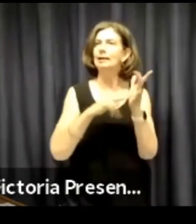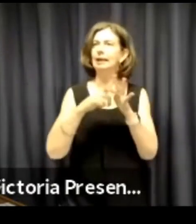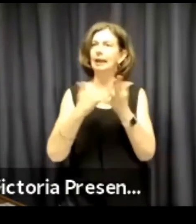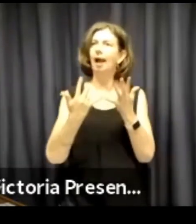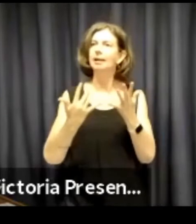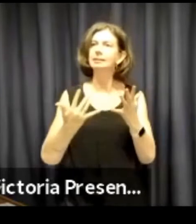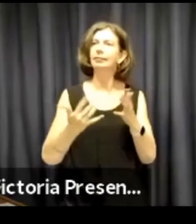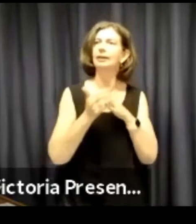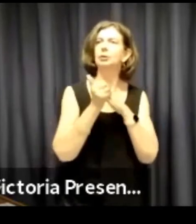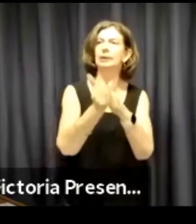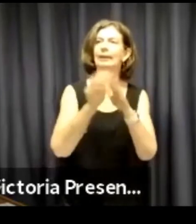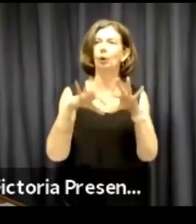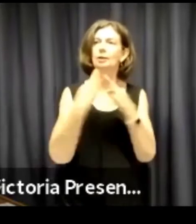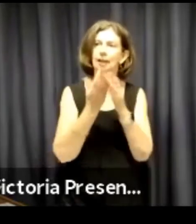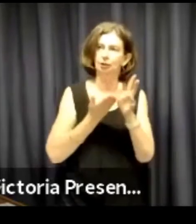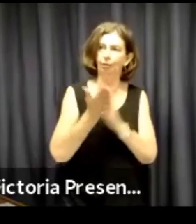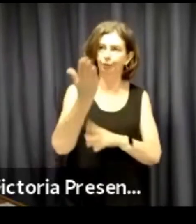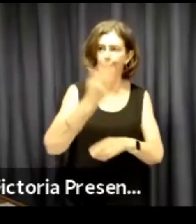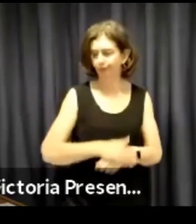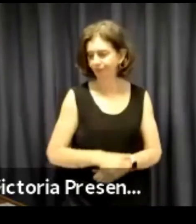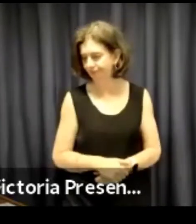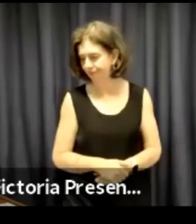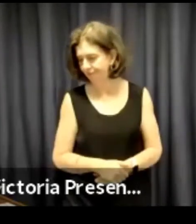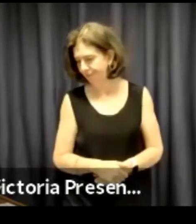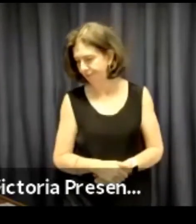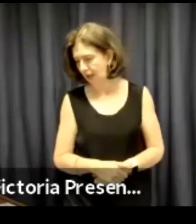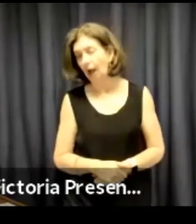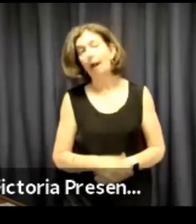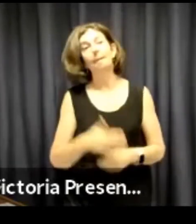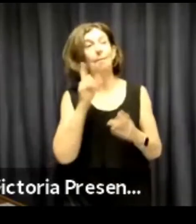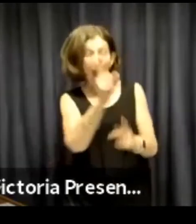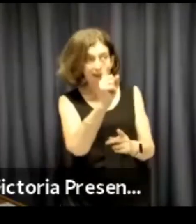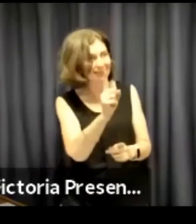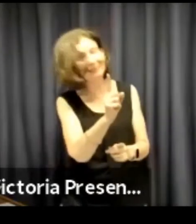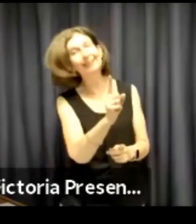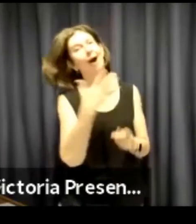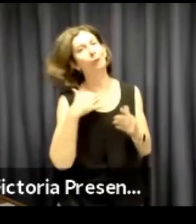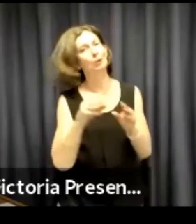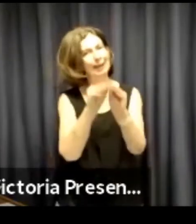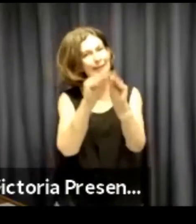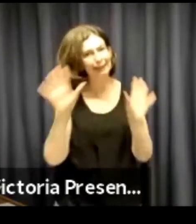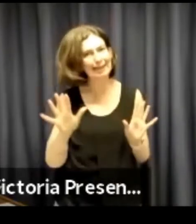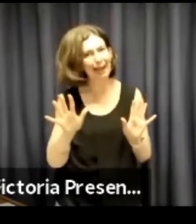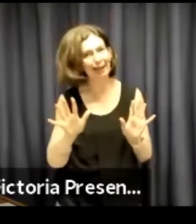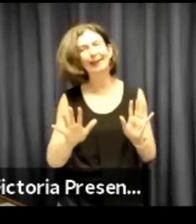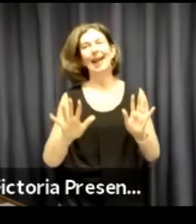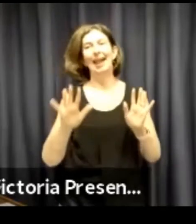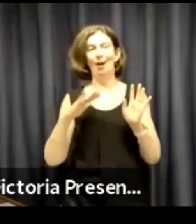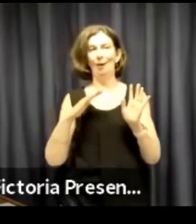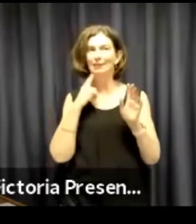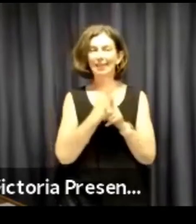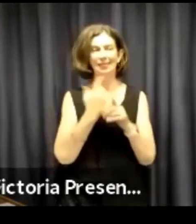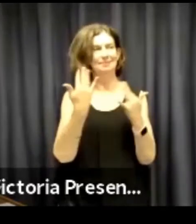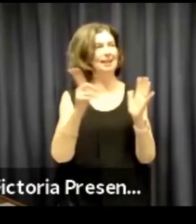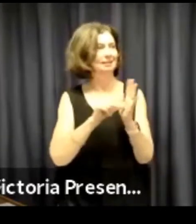We're pleased to have Maxine on to be leading the organisation. But I do want to be clear,